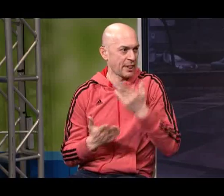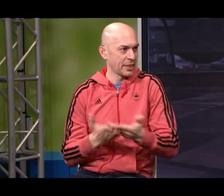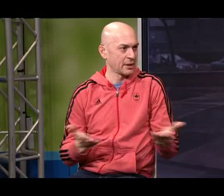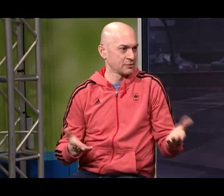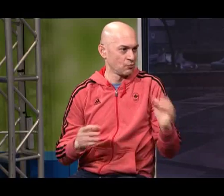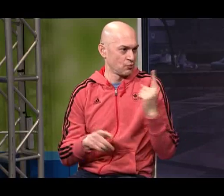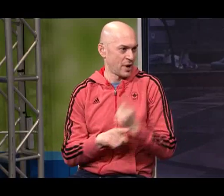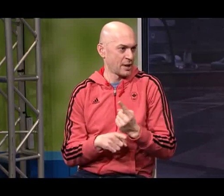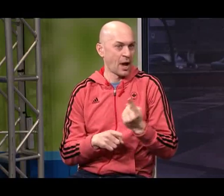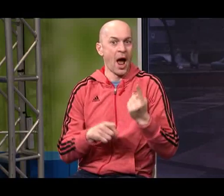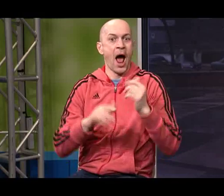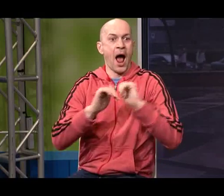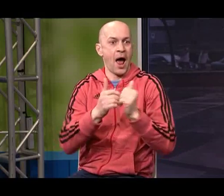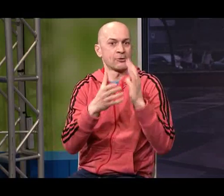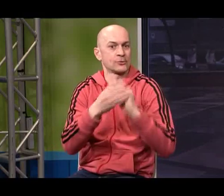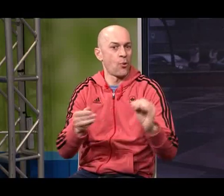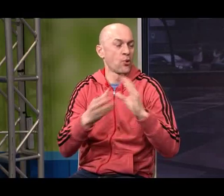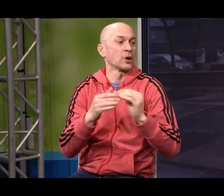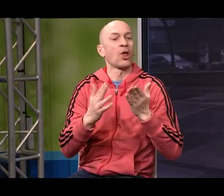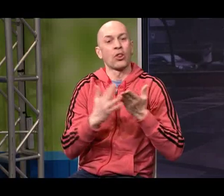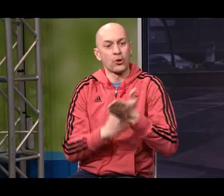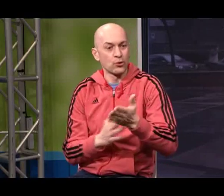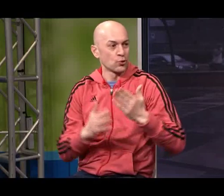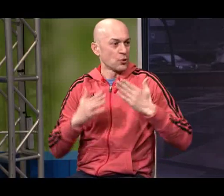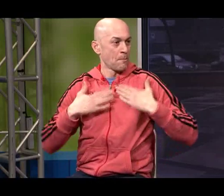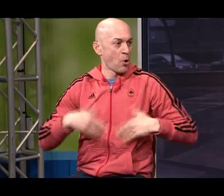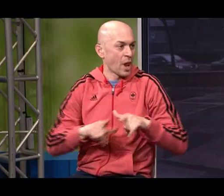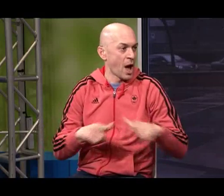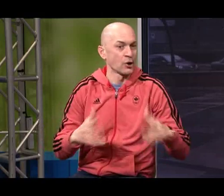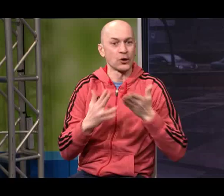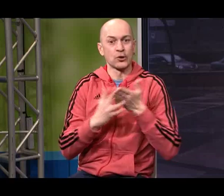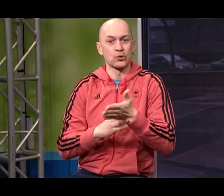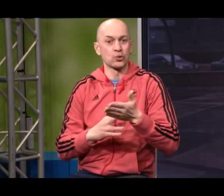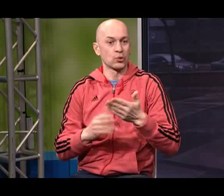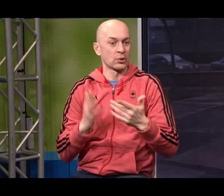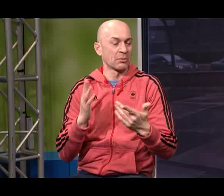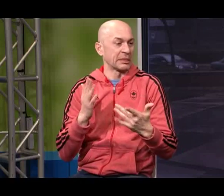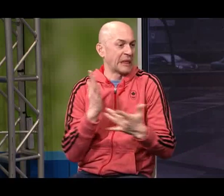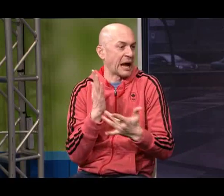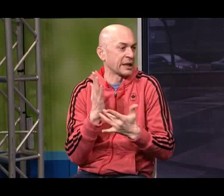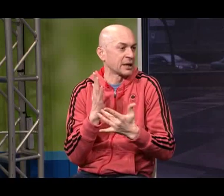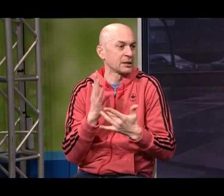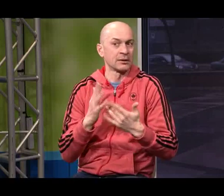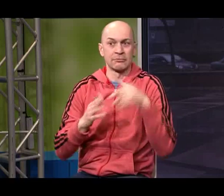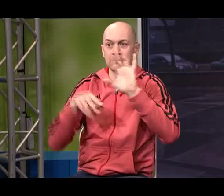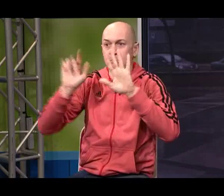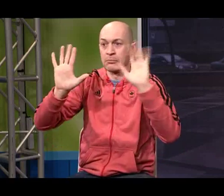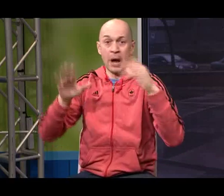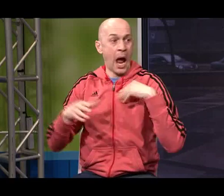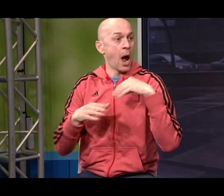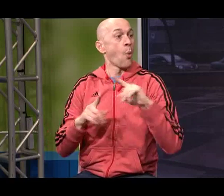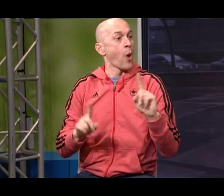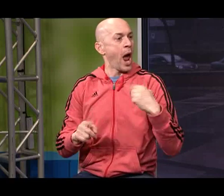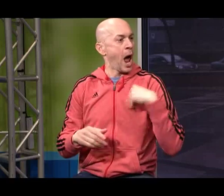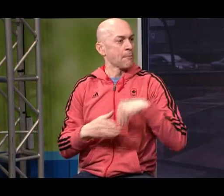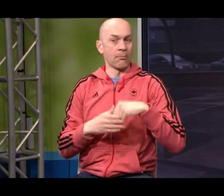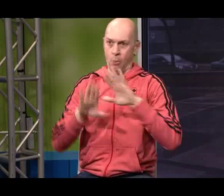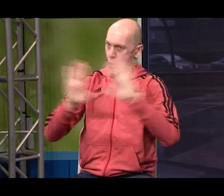Well, when you're doing mime artistry You don't have any physical objects And you're learning to express a